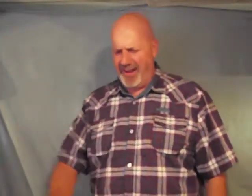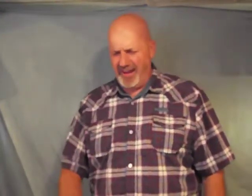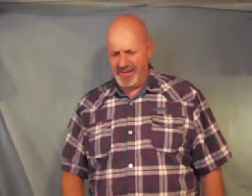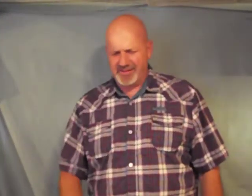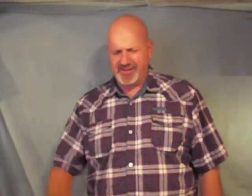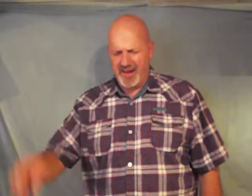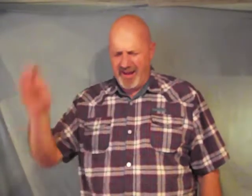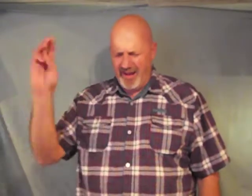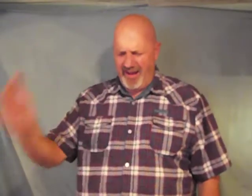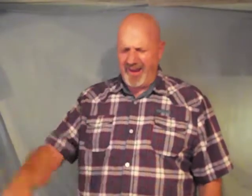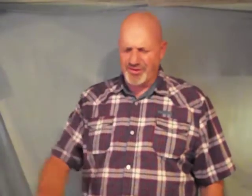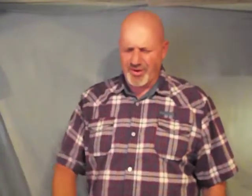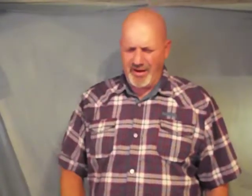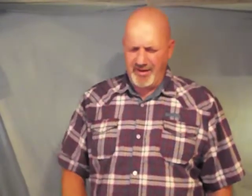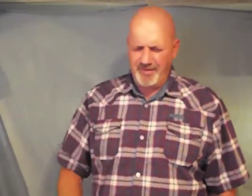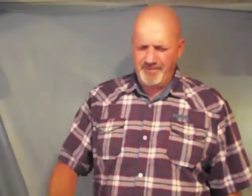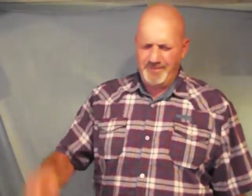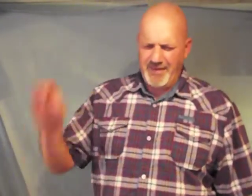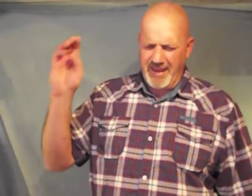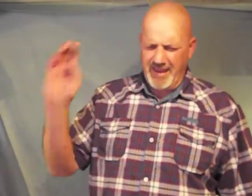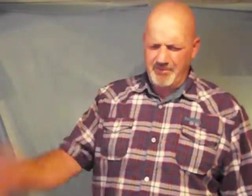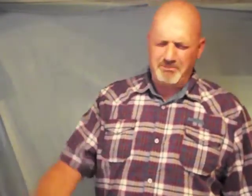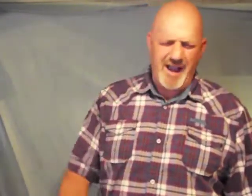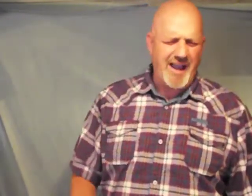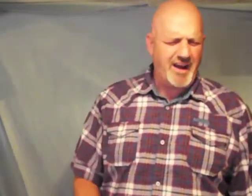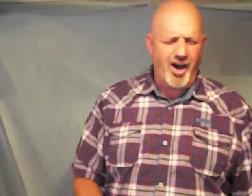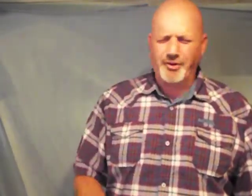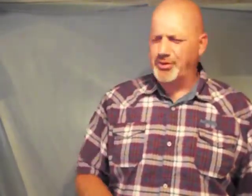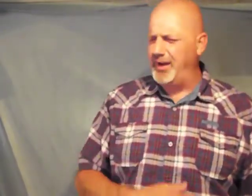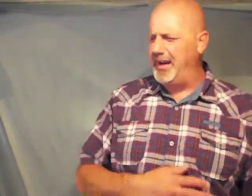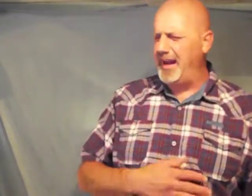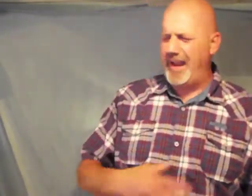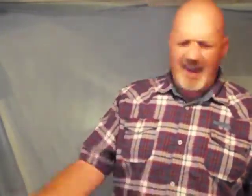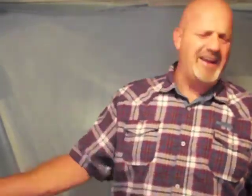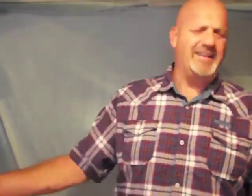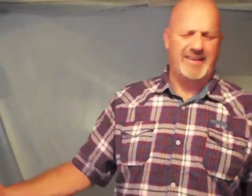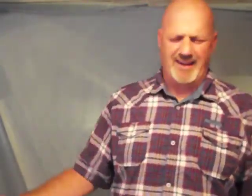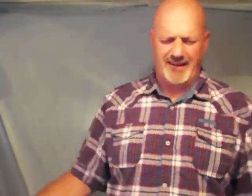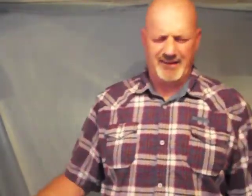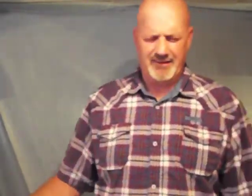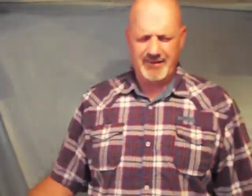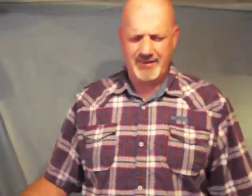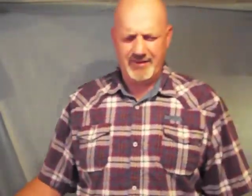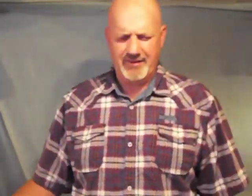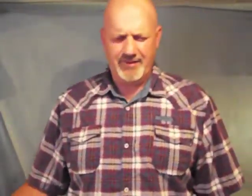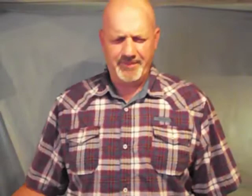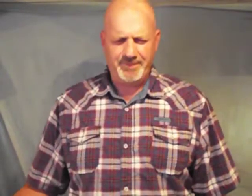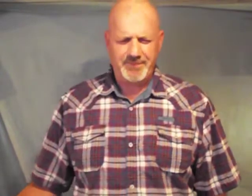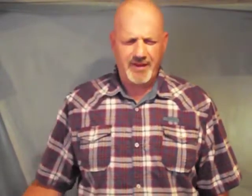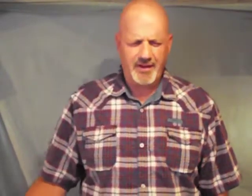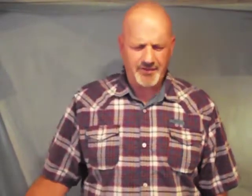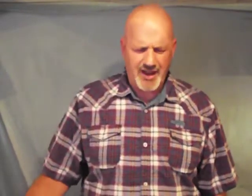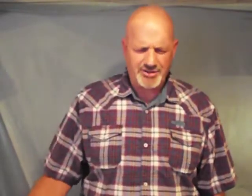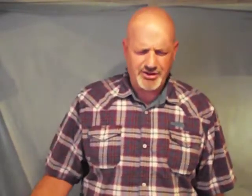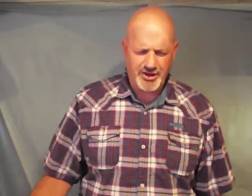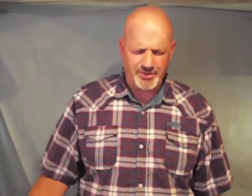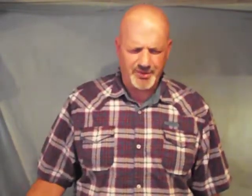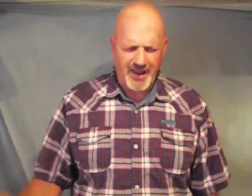injury mind altering anything of God's children I